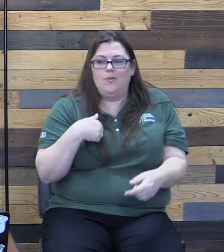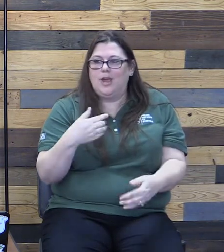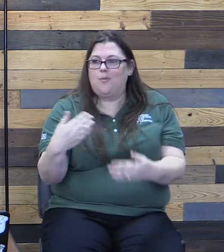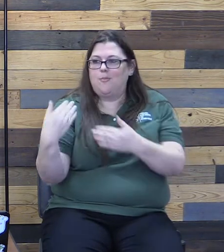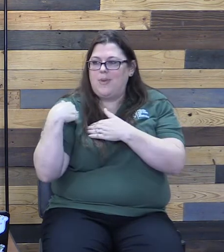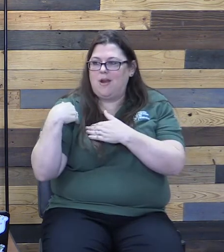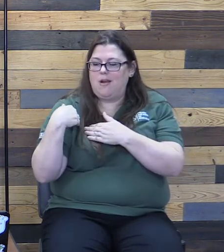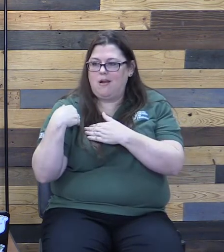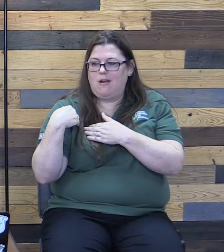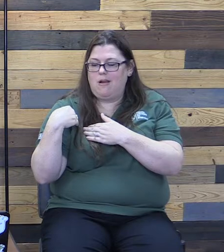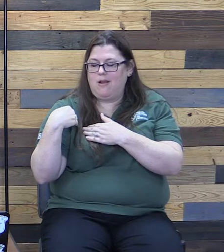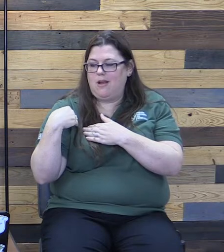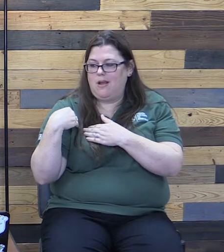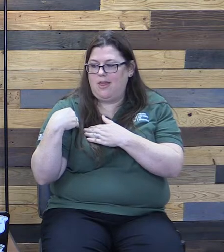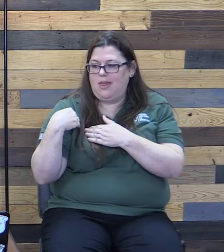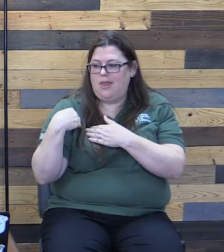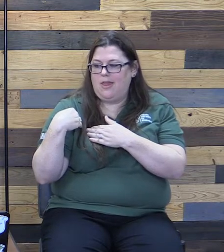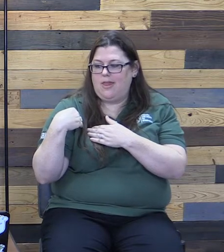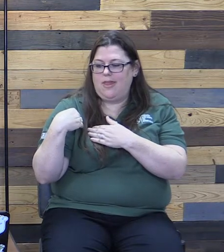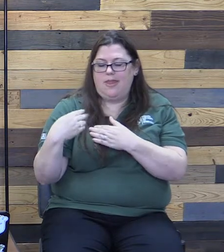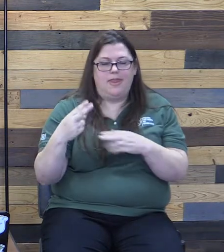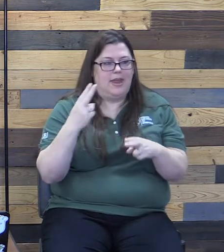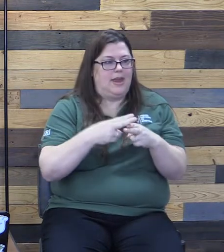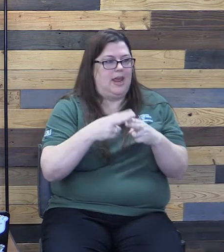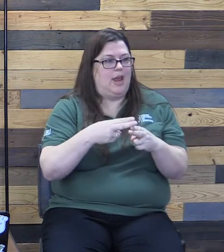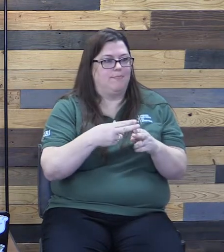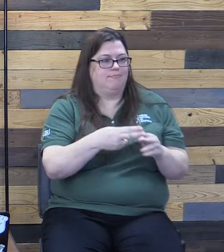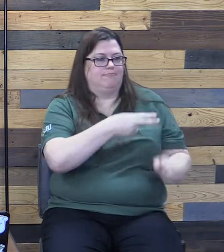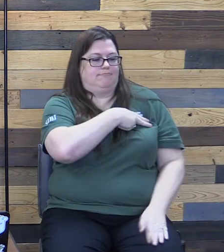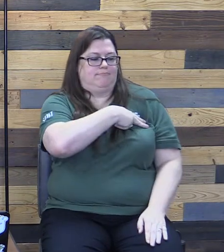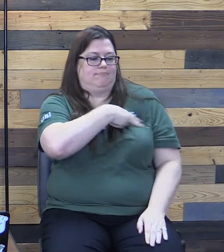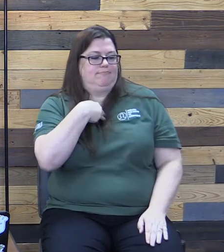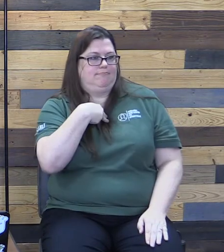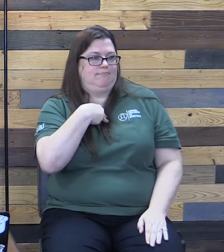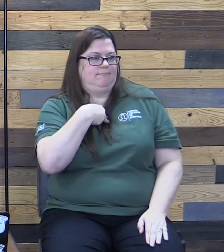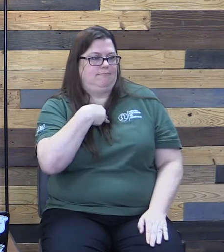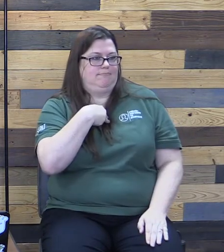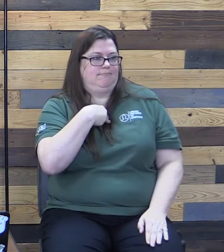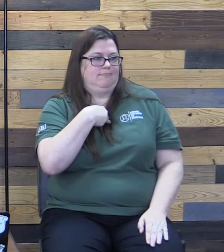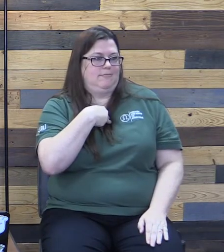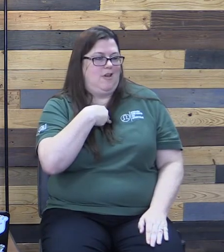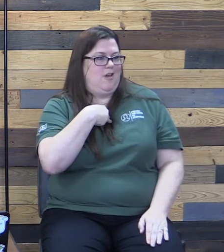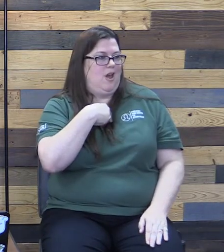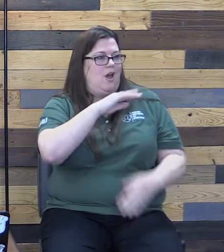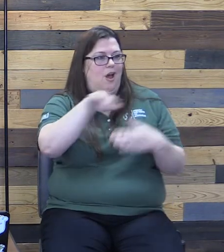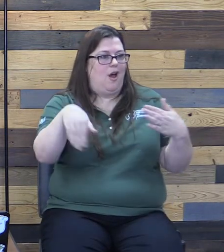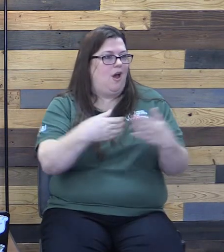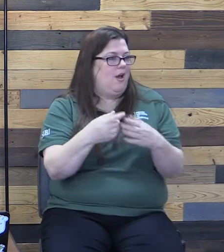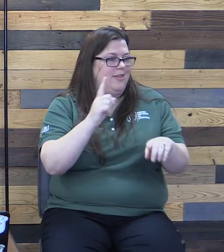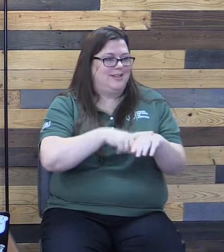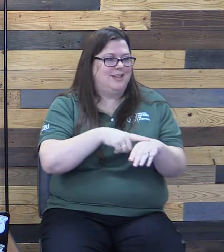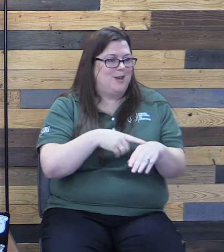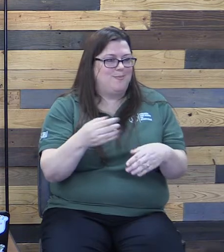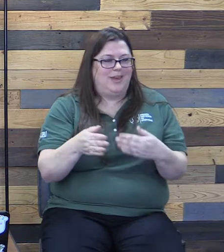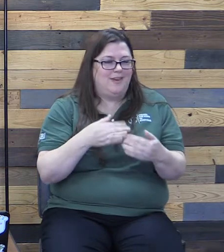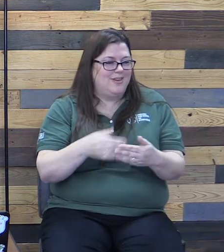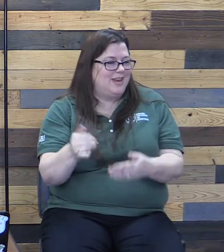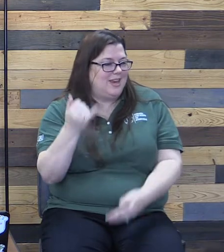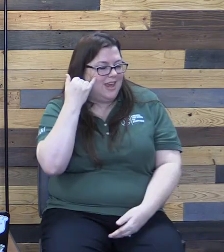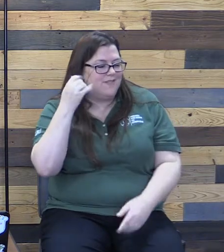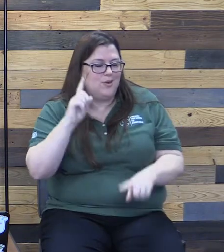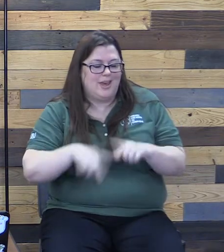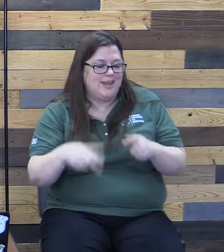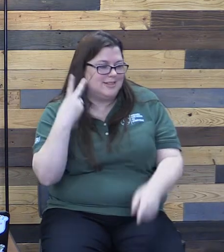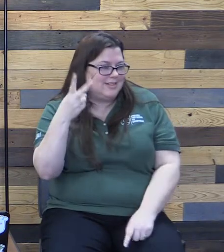I have it here on my chest. I carry it with me all the time, even if you can't see it. Whatever I do reflects